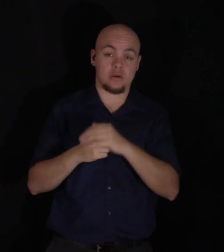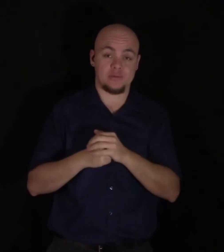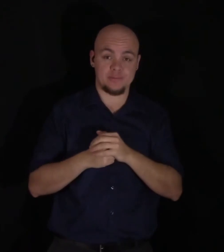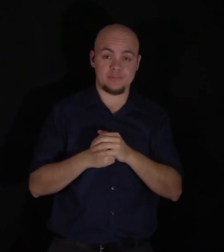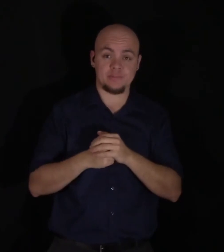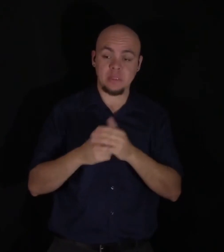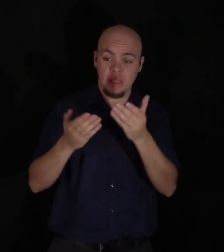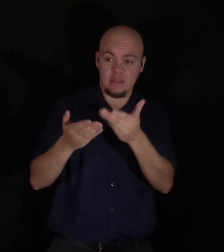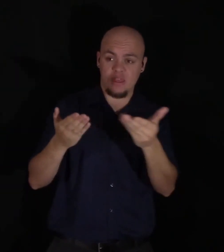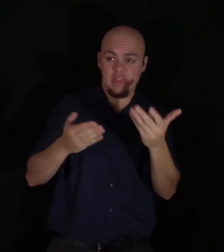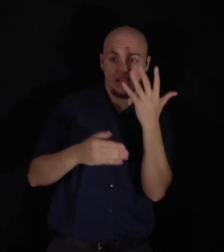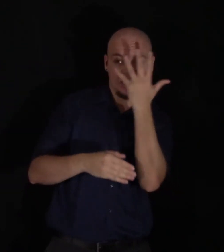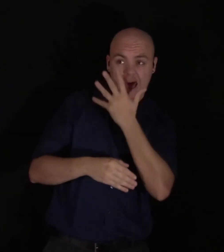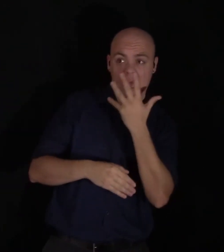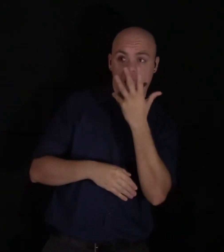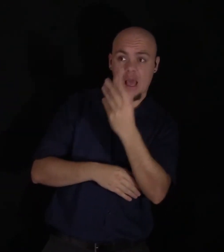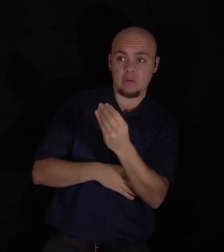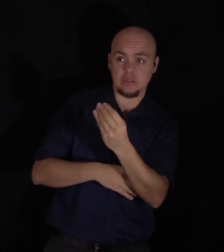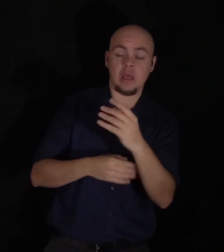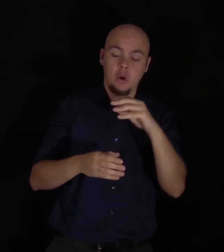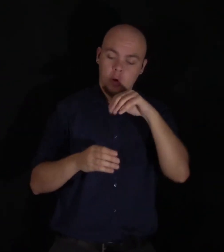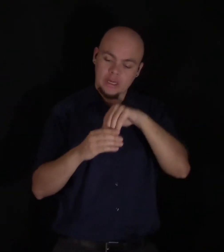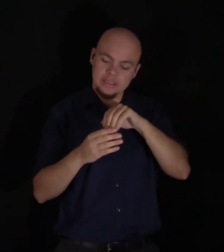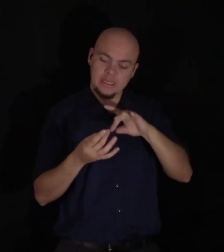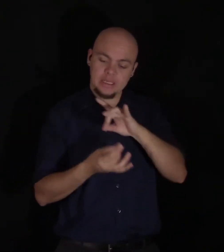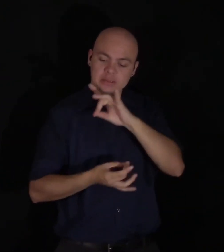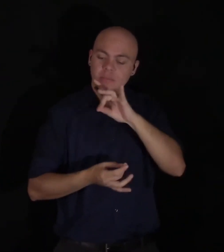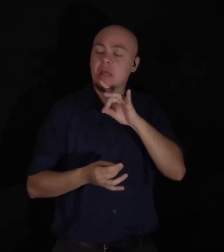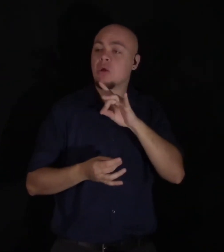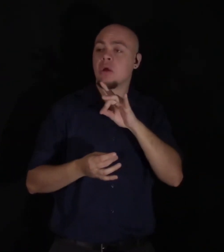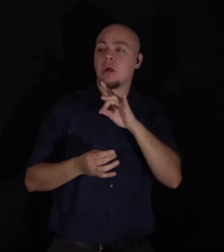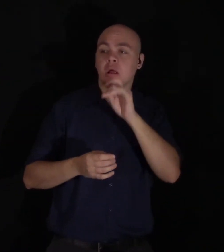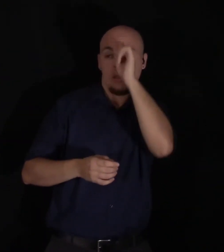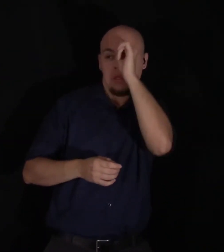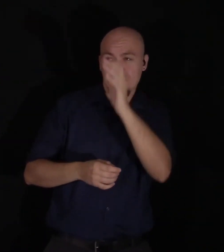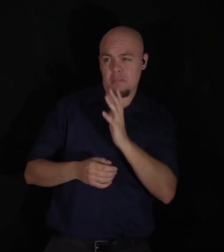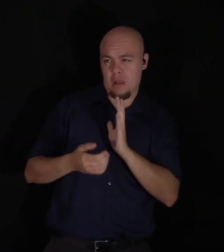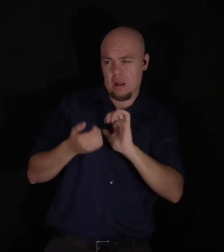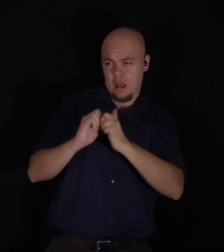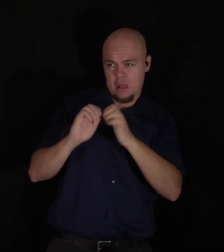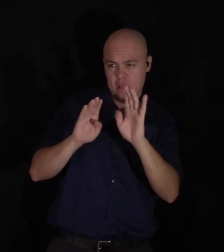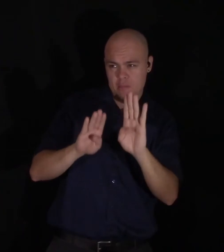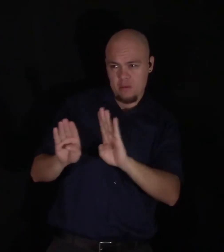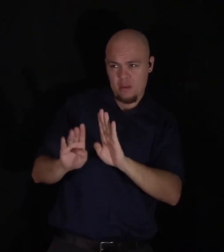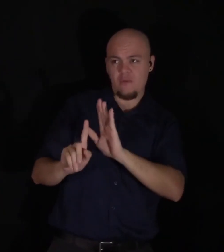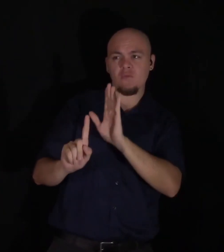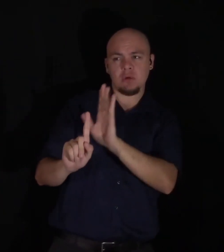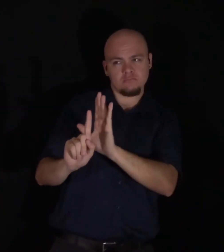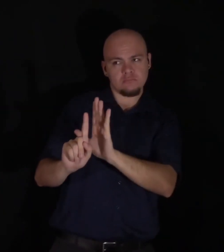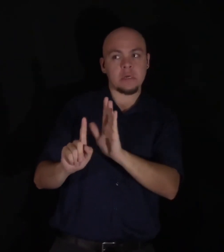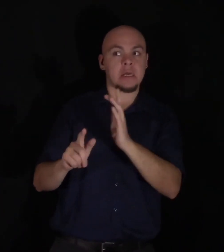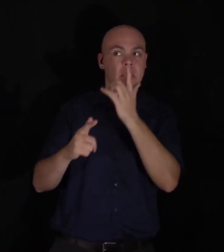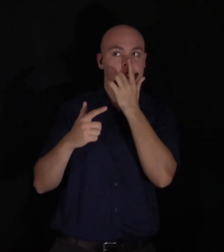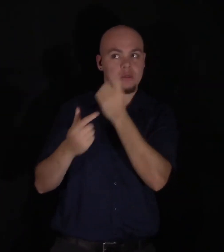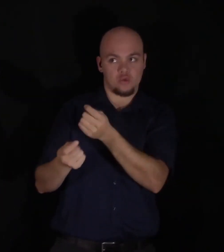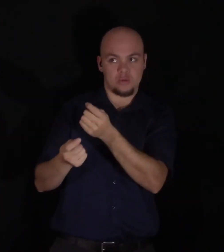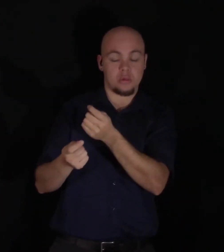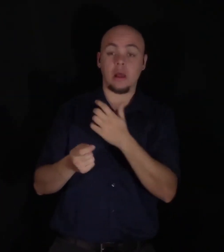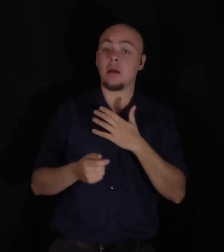things, or the inner spirit of nature, and the mysterious soul of man that occupied me, still my inquiries were directed to the